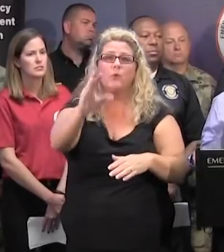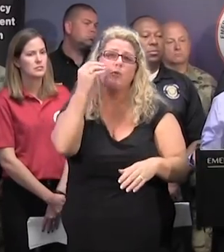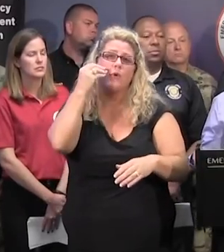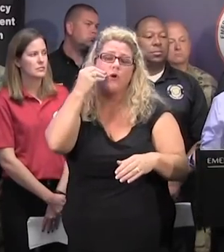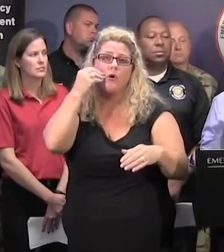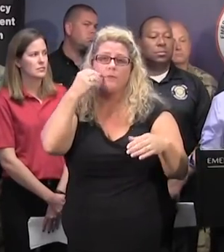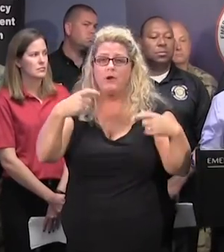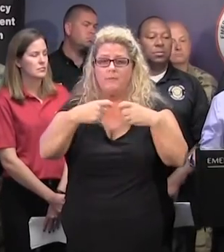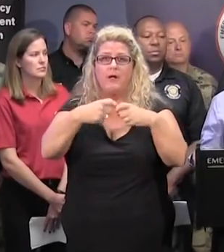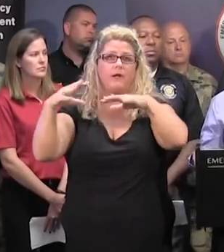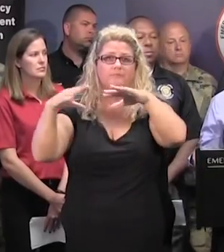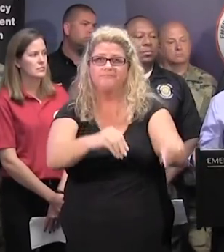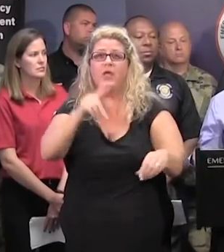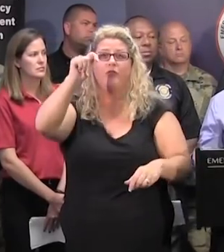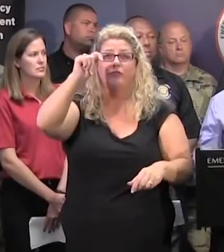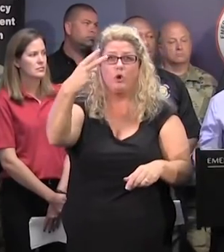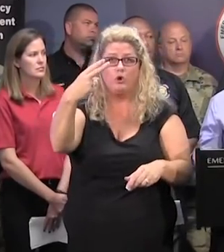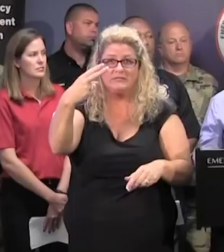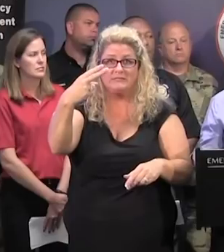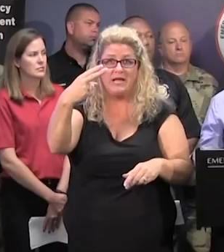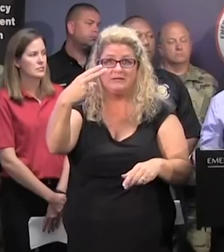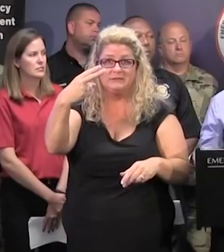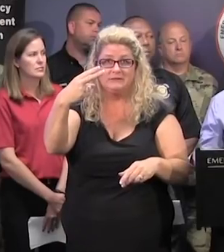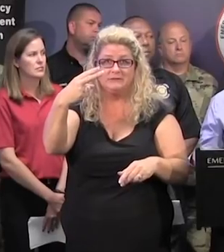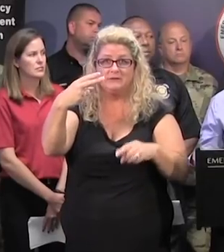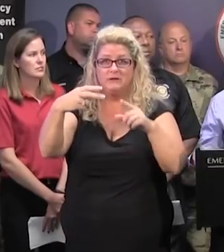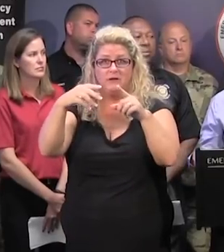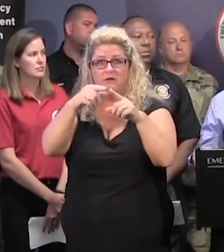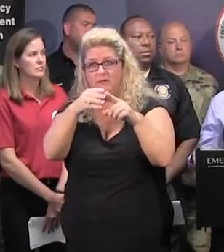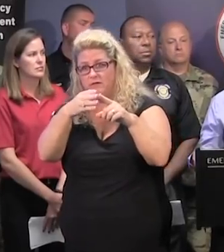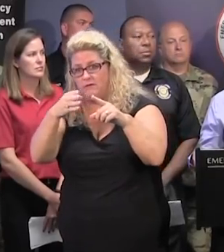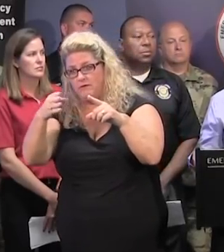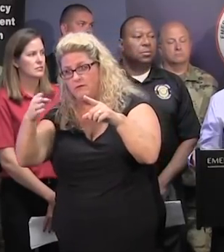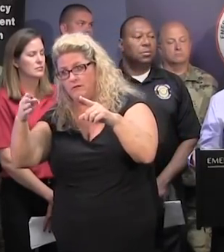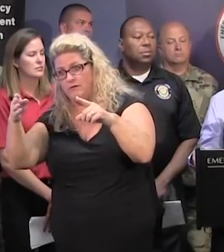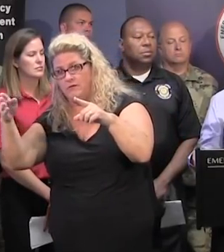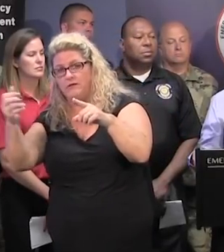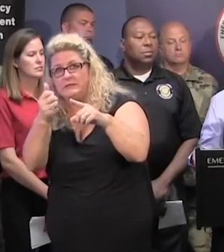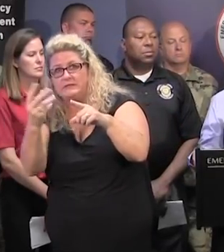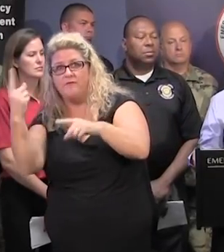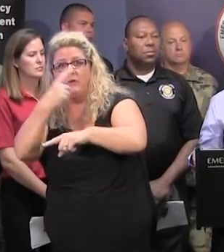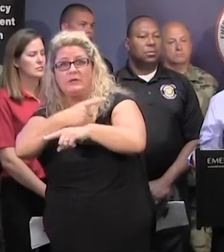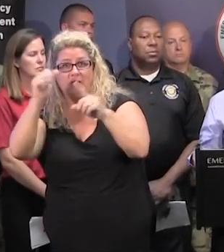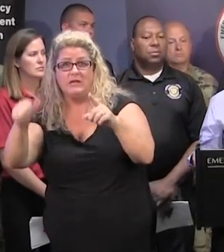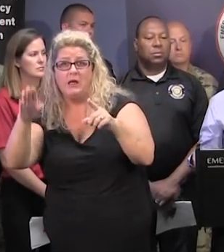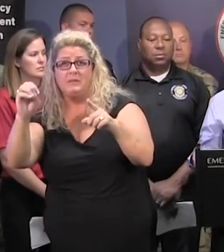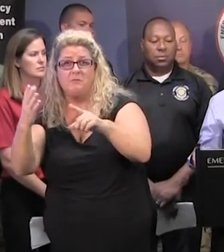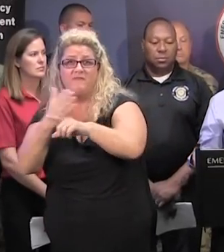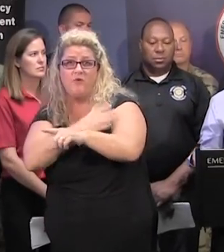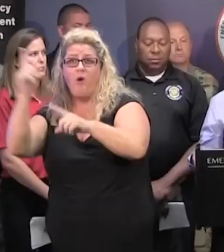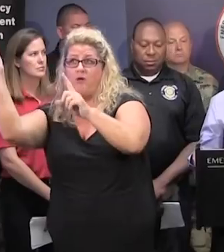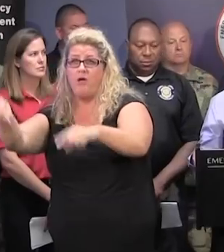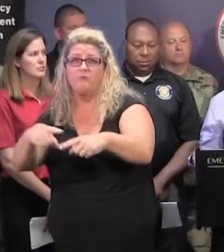on Thursday, it could be several days before your power could be restored. And along those